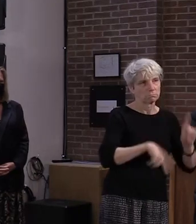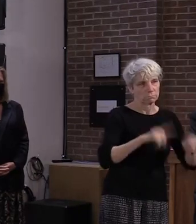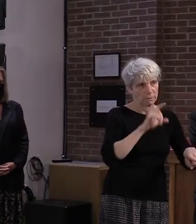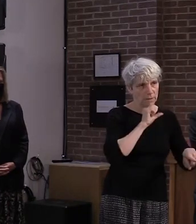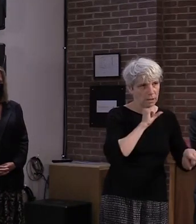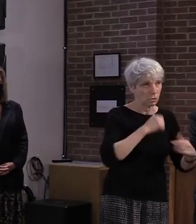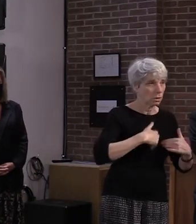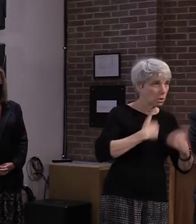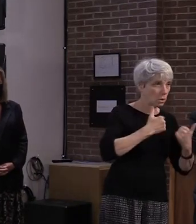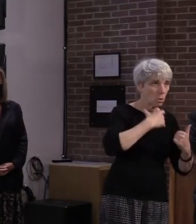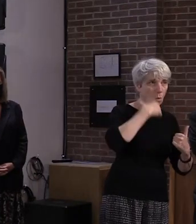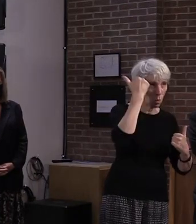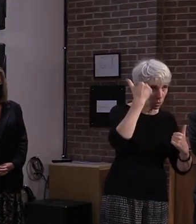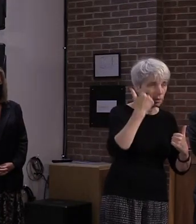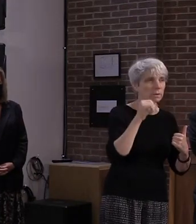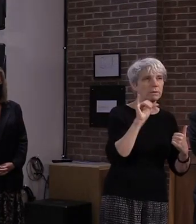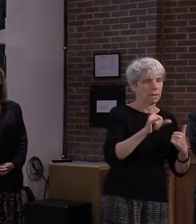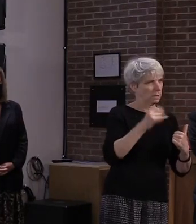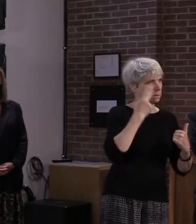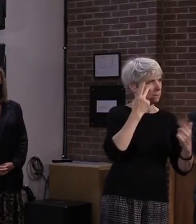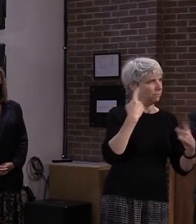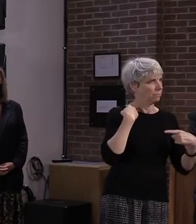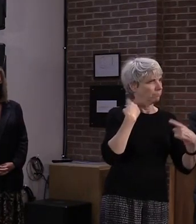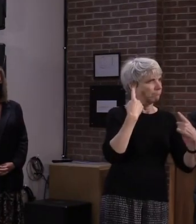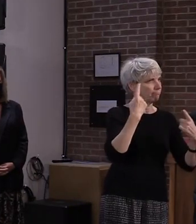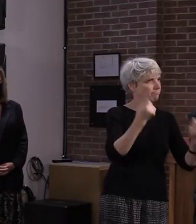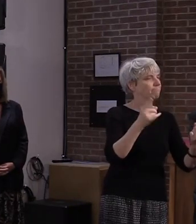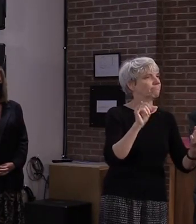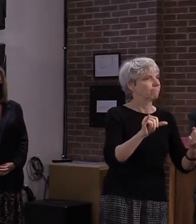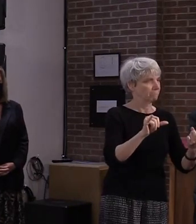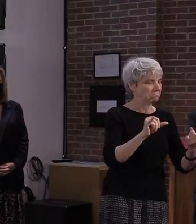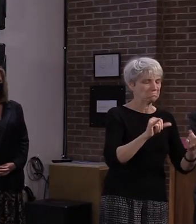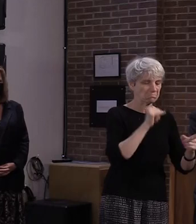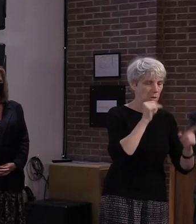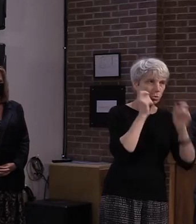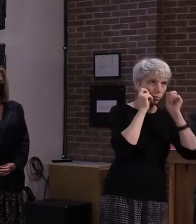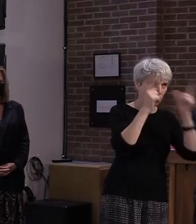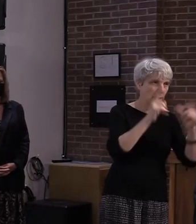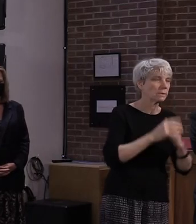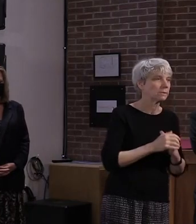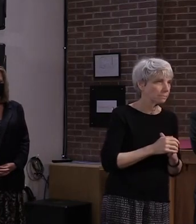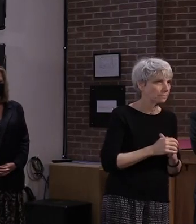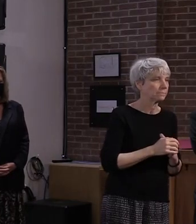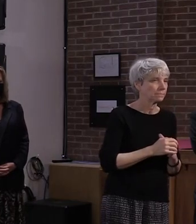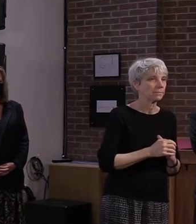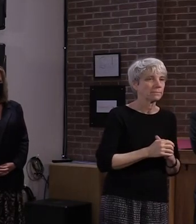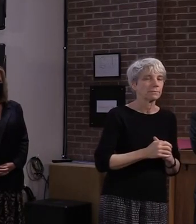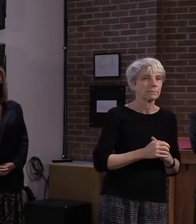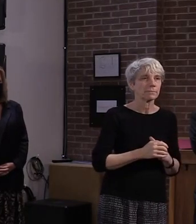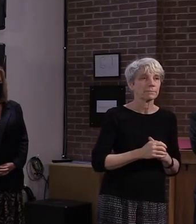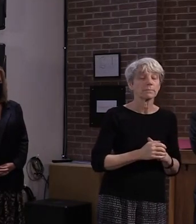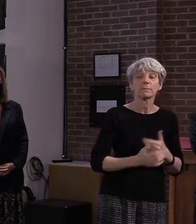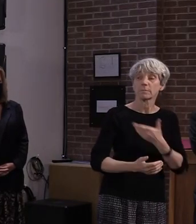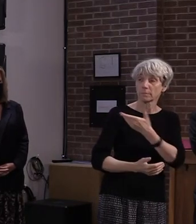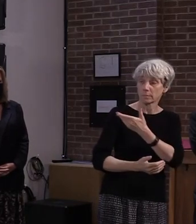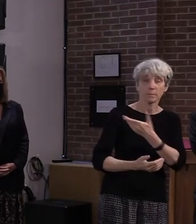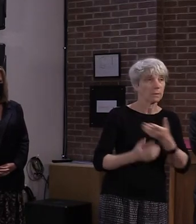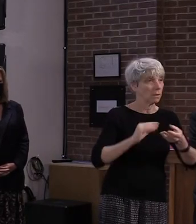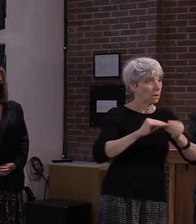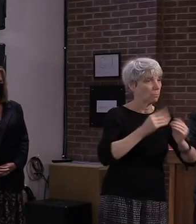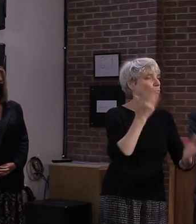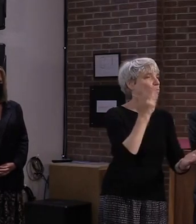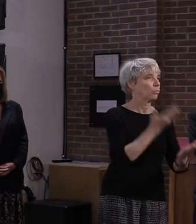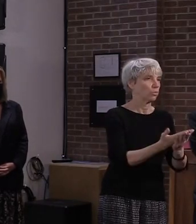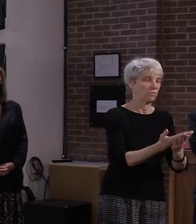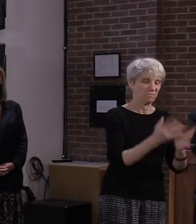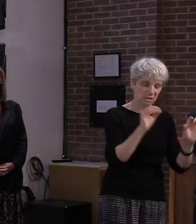Vermonters young and old is what we've been expecting to see. The data confirms again that while our